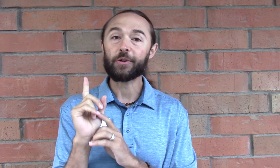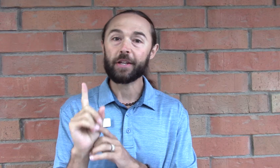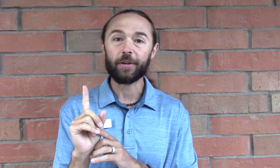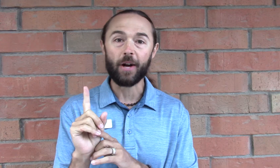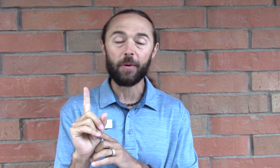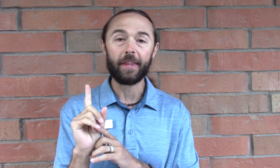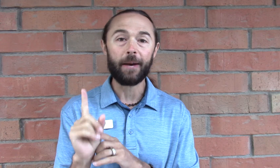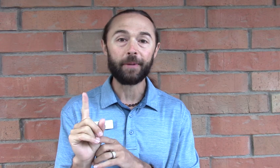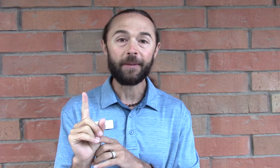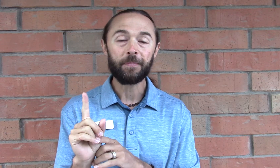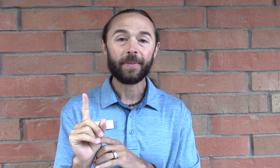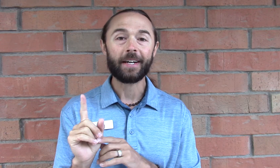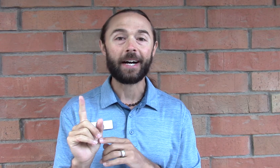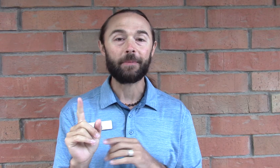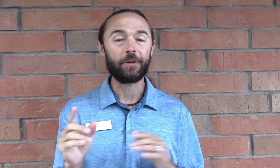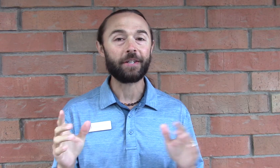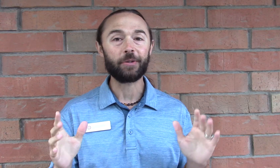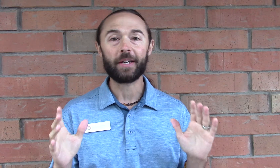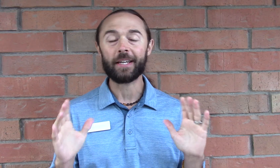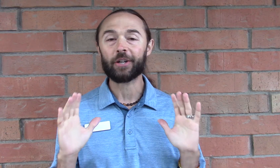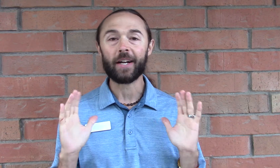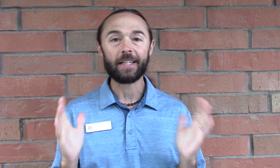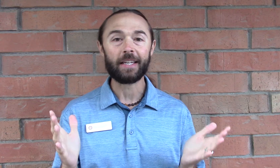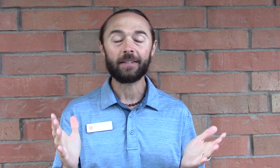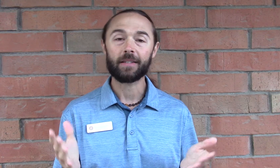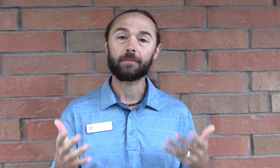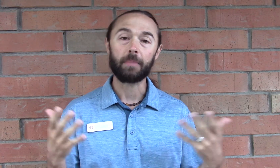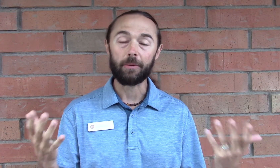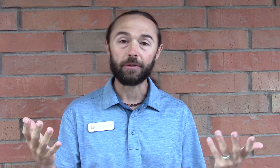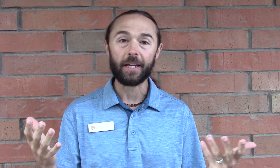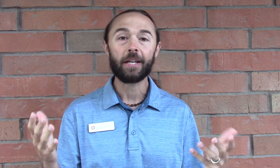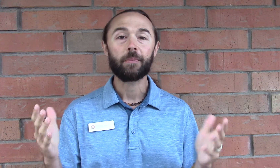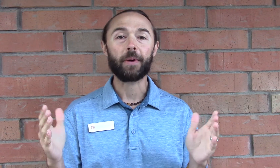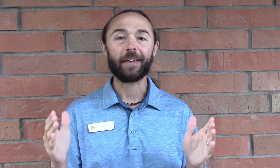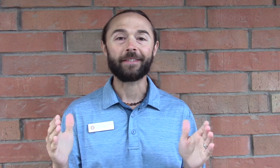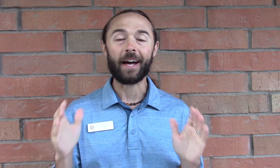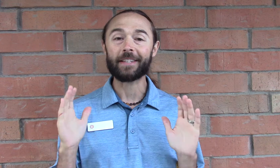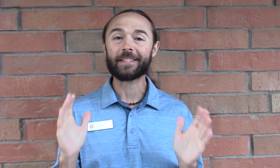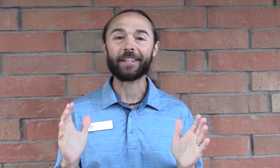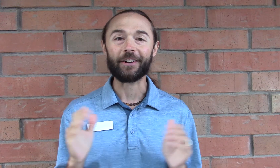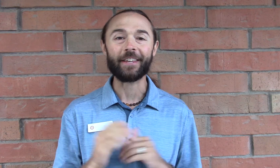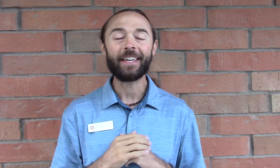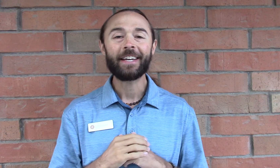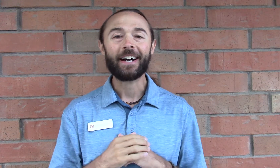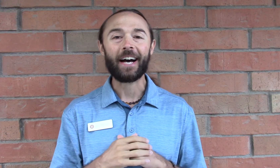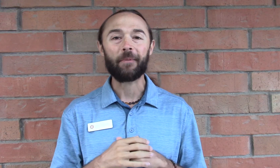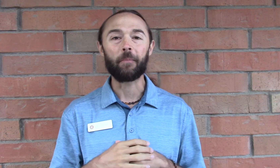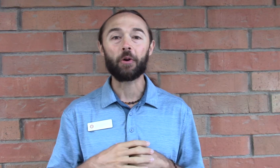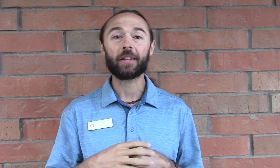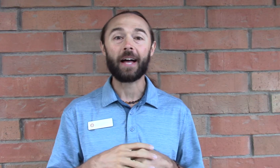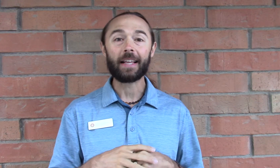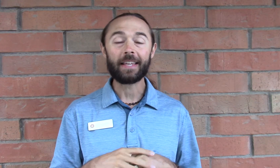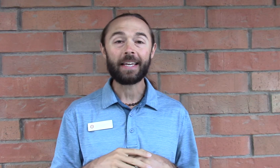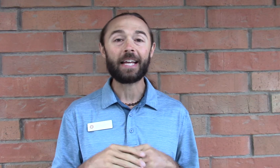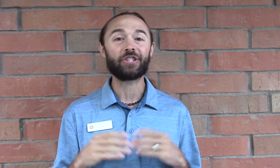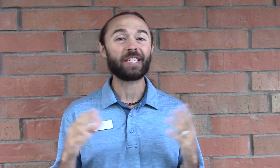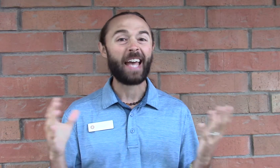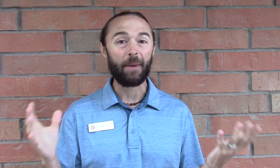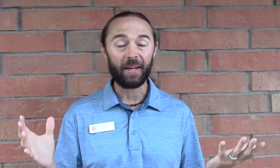anything wrong with the Epley. You didn't do it incorrectly. Maybe you did but not necessarily. More than likely it just happened.